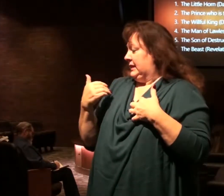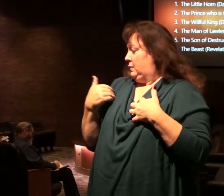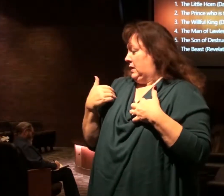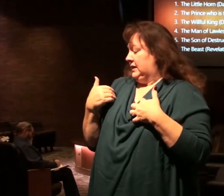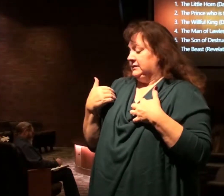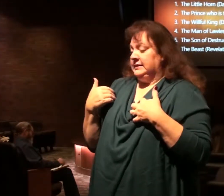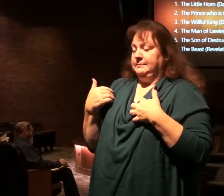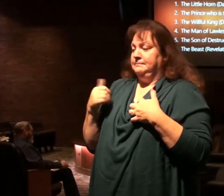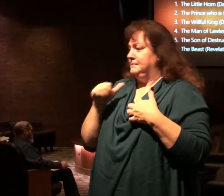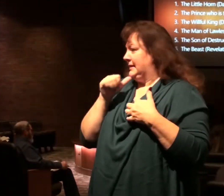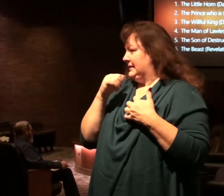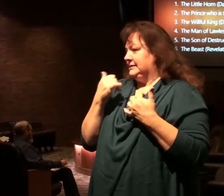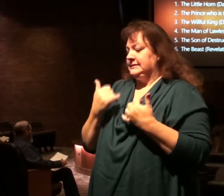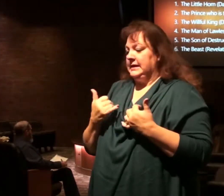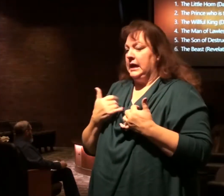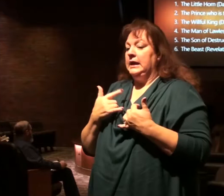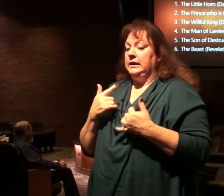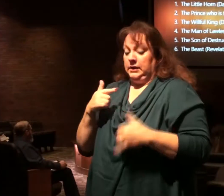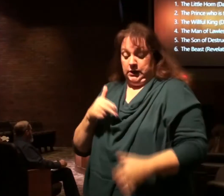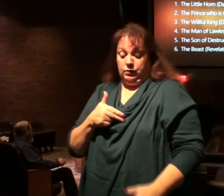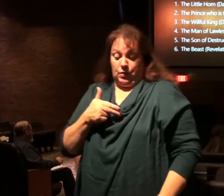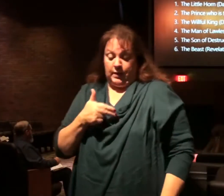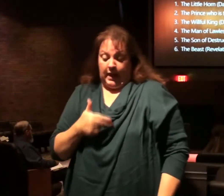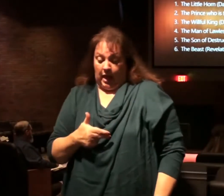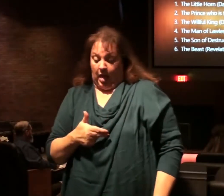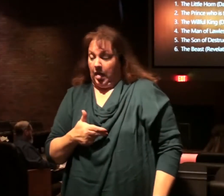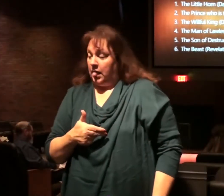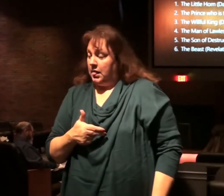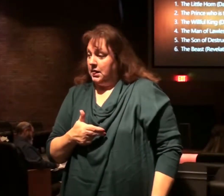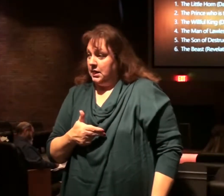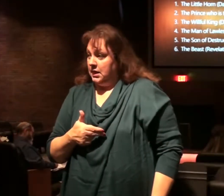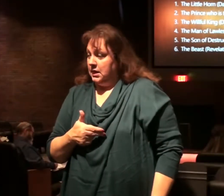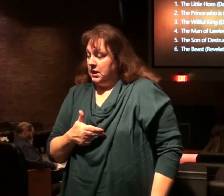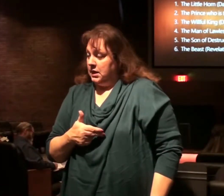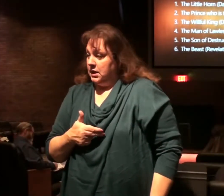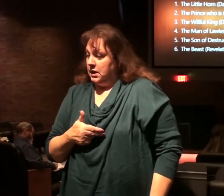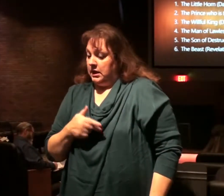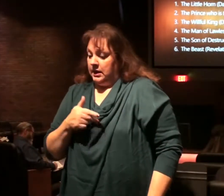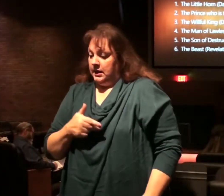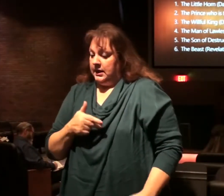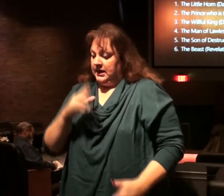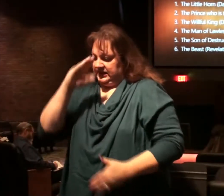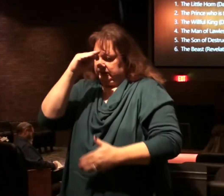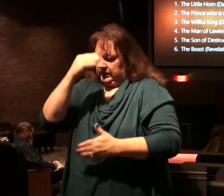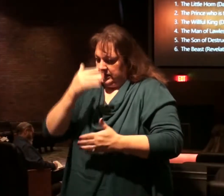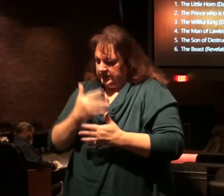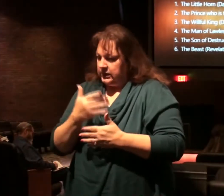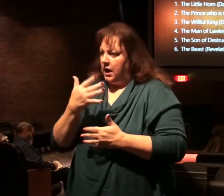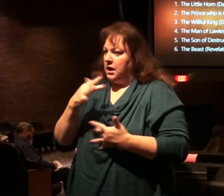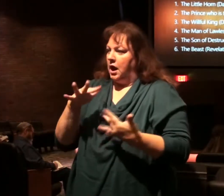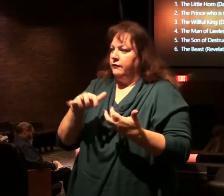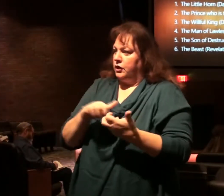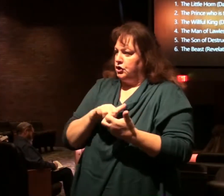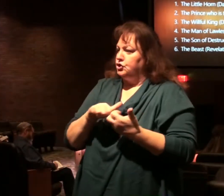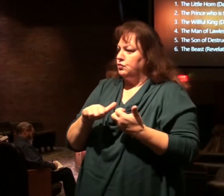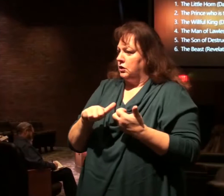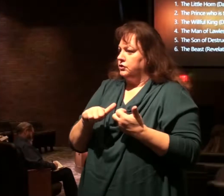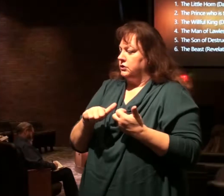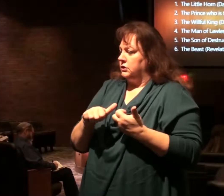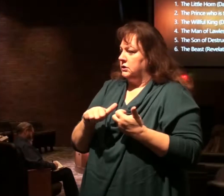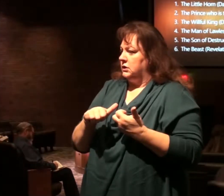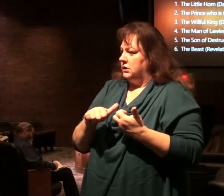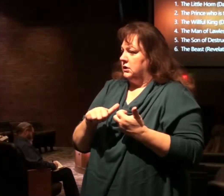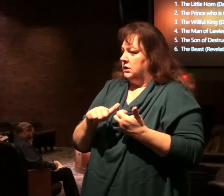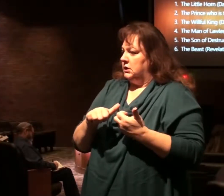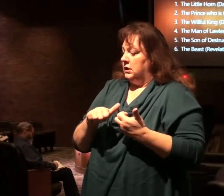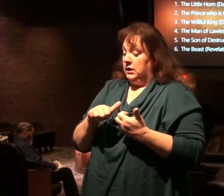also in athrope. He goes to destruction. You see how the connection. He's the son of destruction. He's